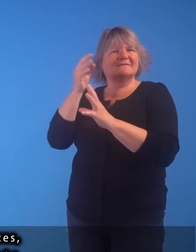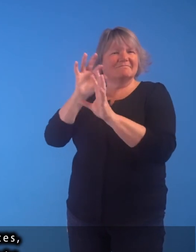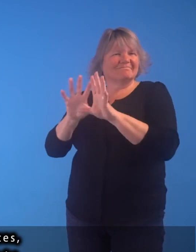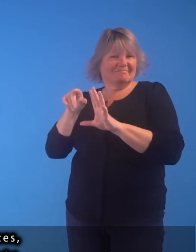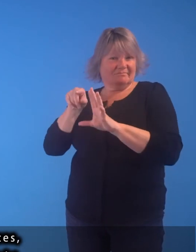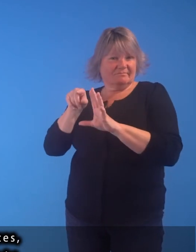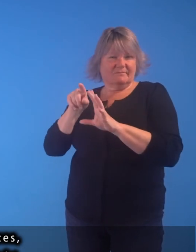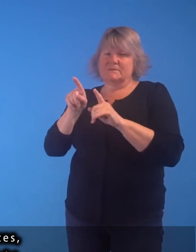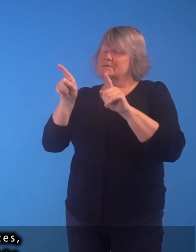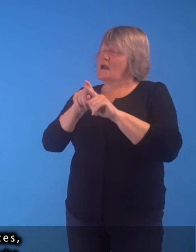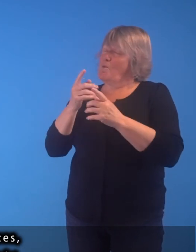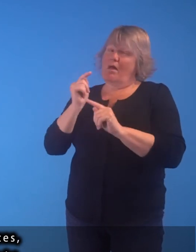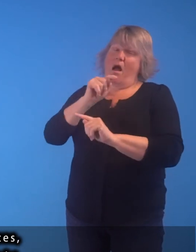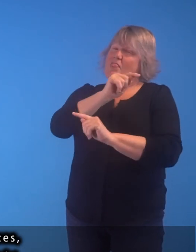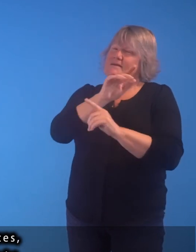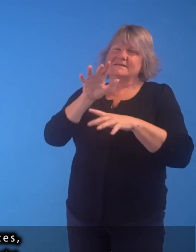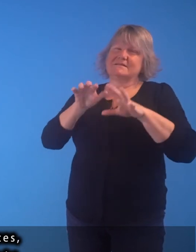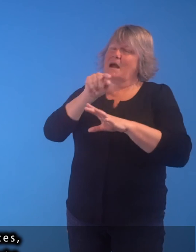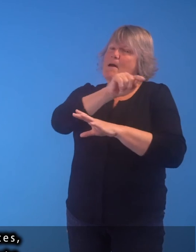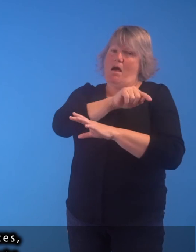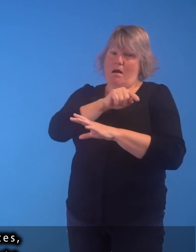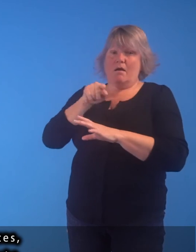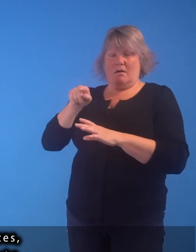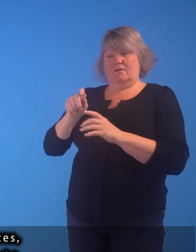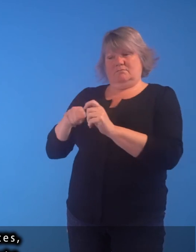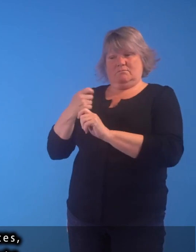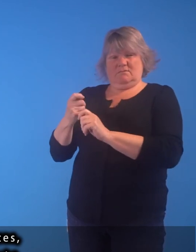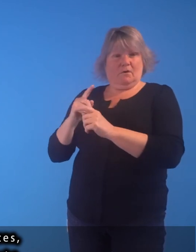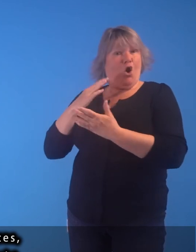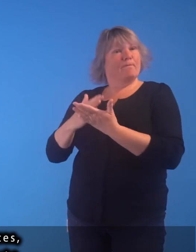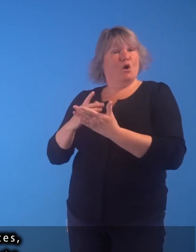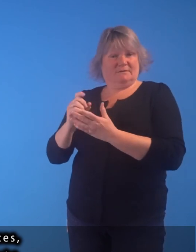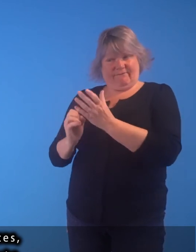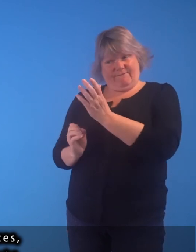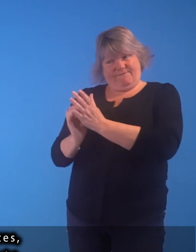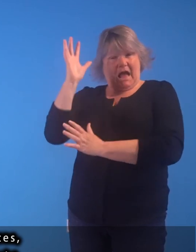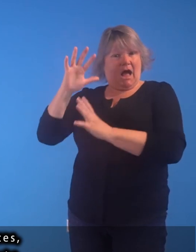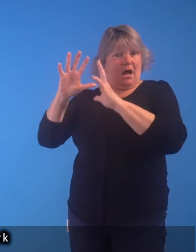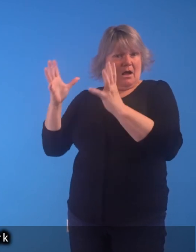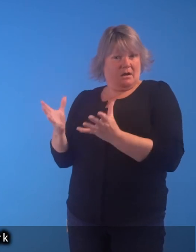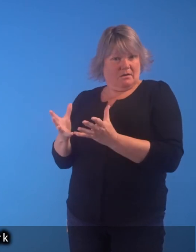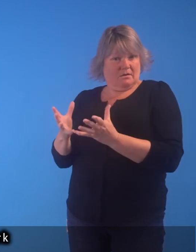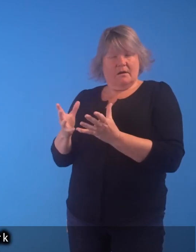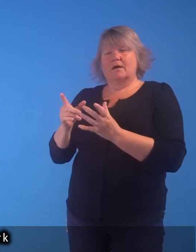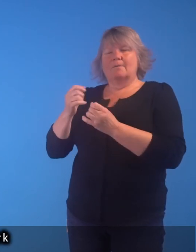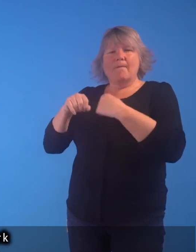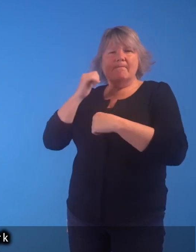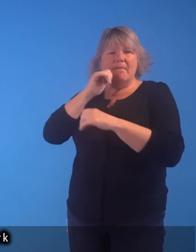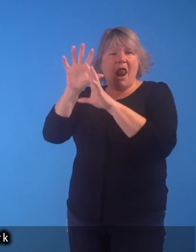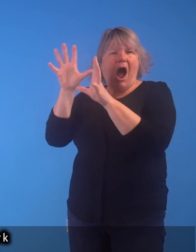as with a lot of similar pieces, Mack then ceremonially set it alight. The charred result gives the work